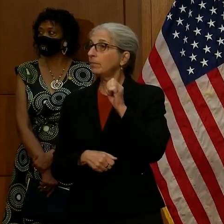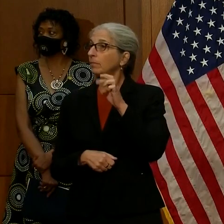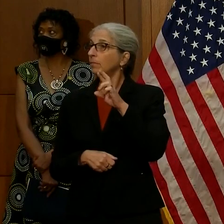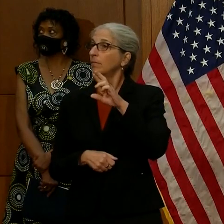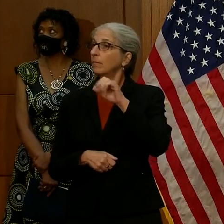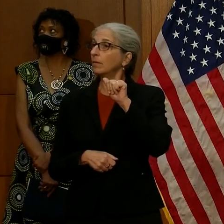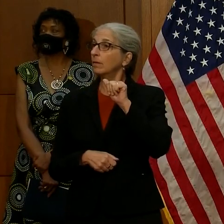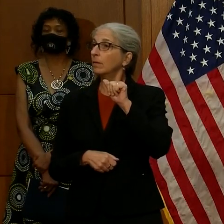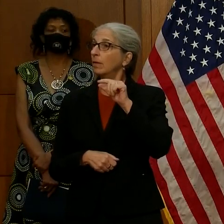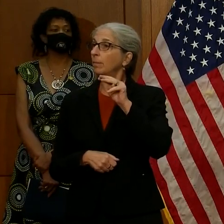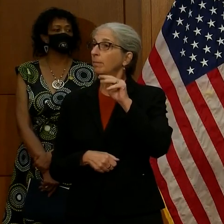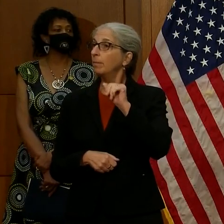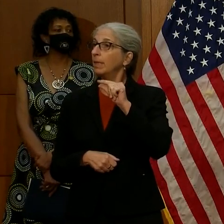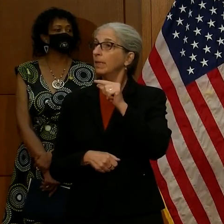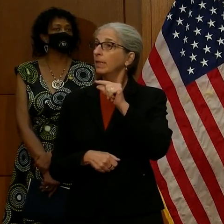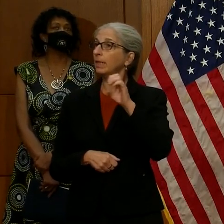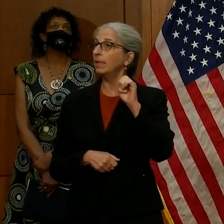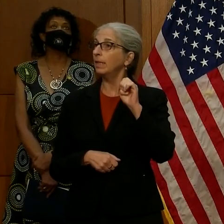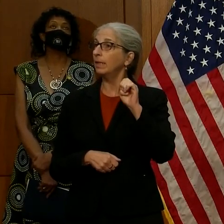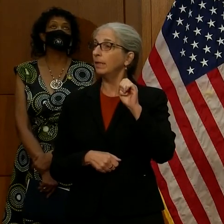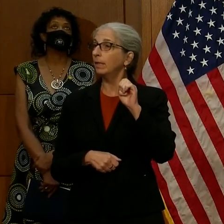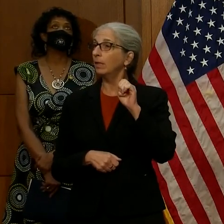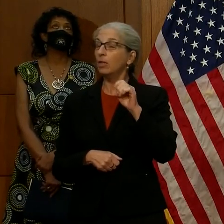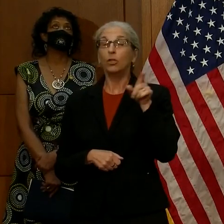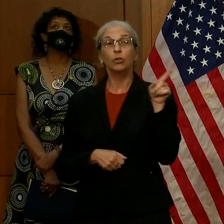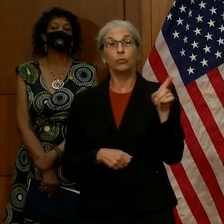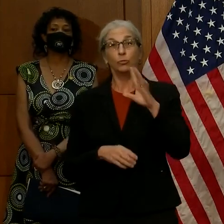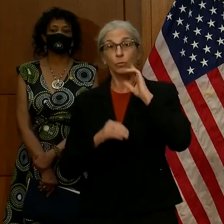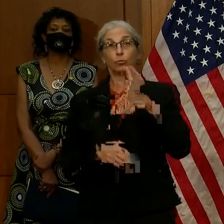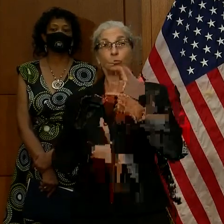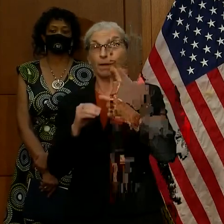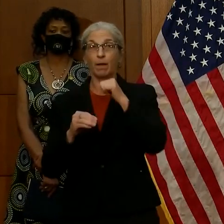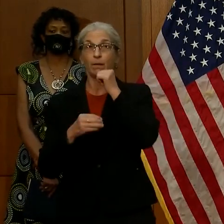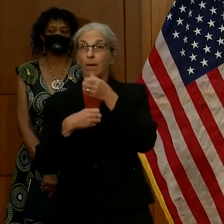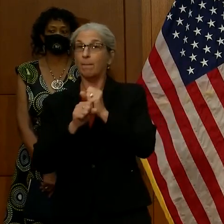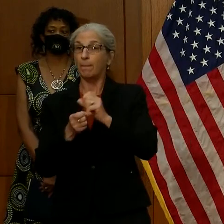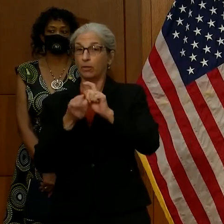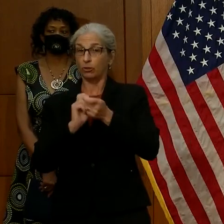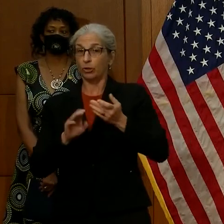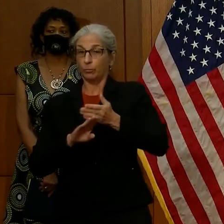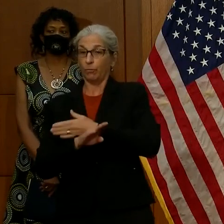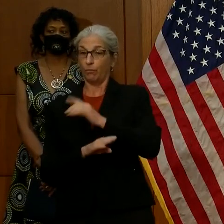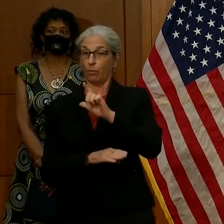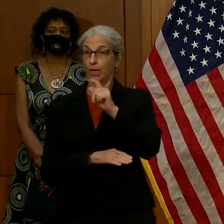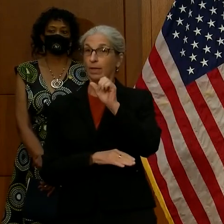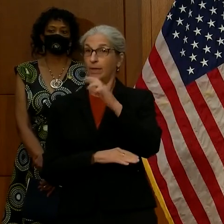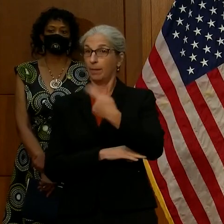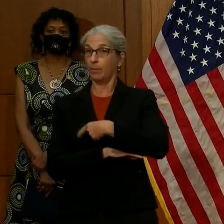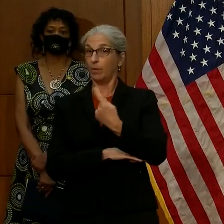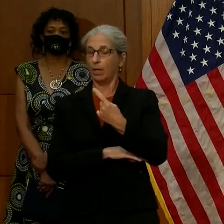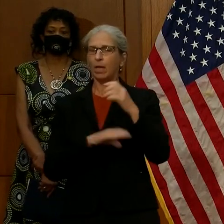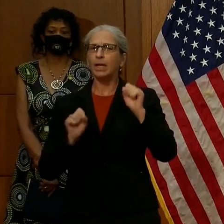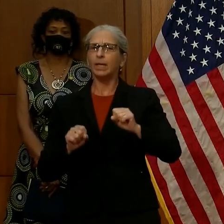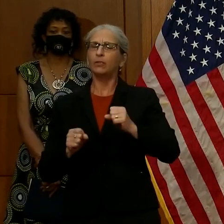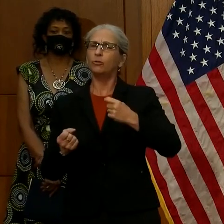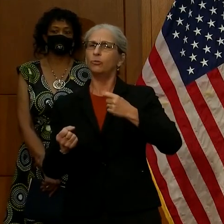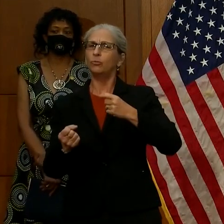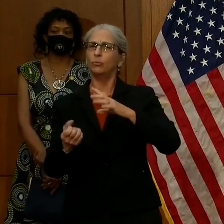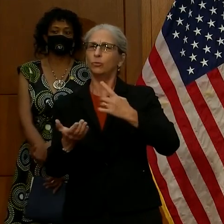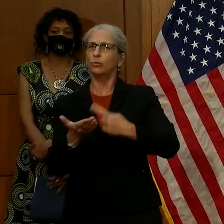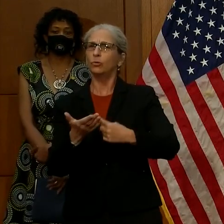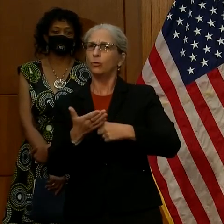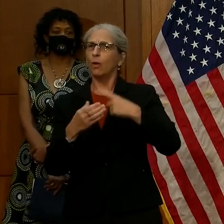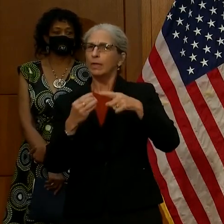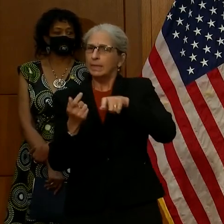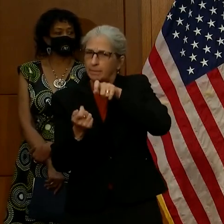Thank you. Good afternoon, Governor. You mentioned not making any changes prior to Labor Day. Can you talk a little bit about the specific target levels